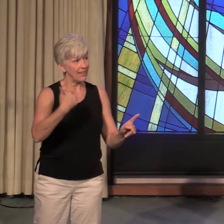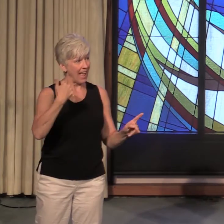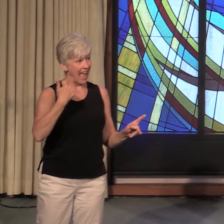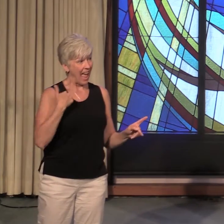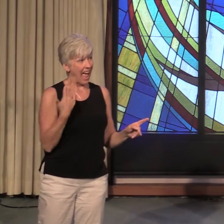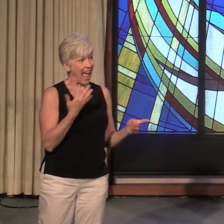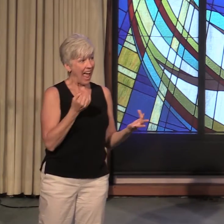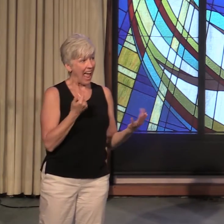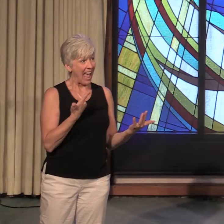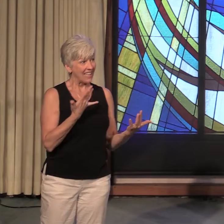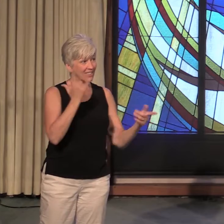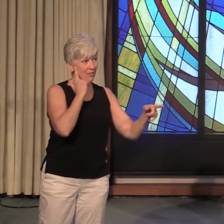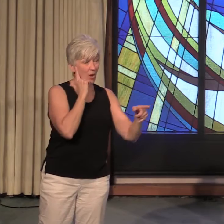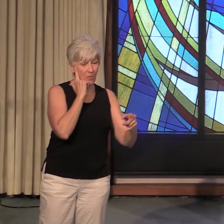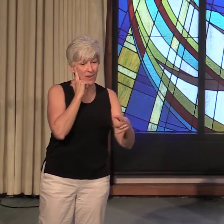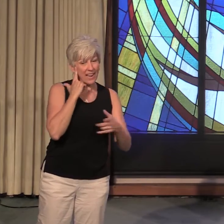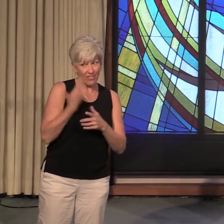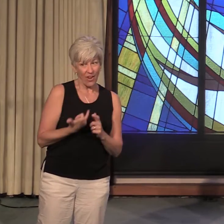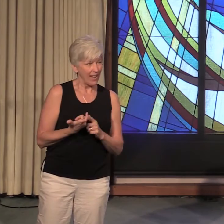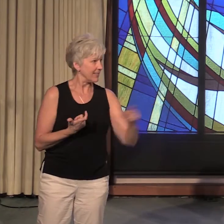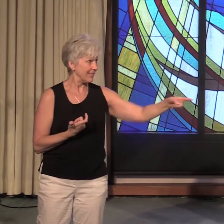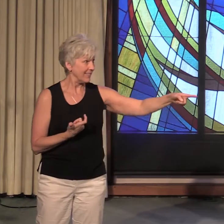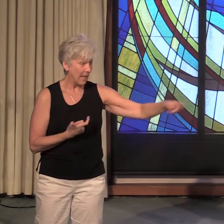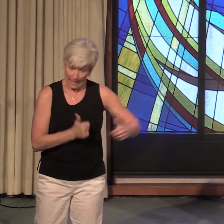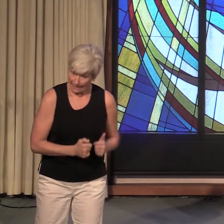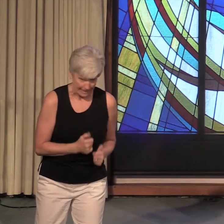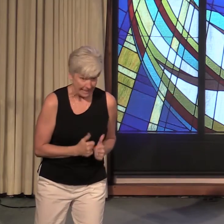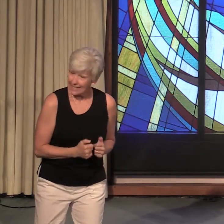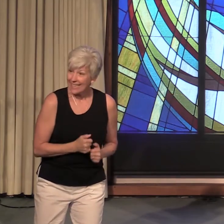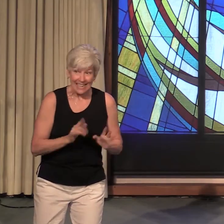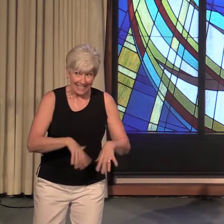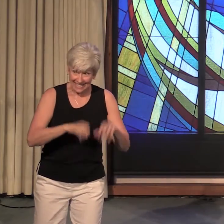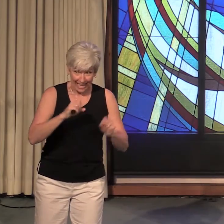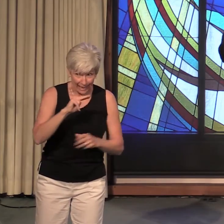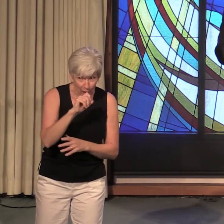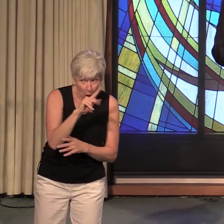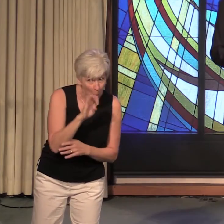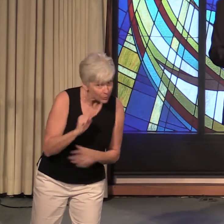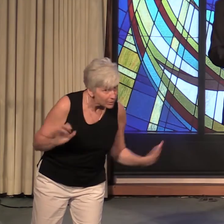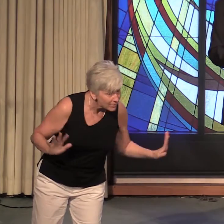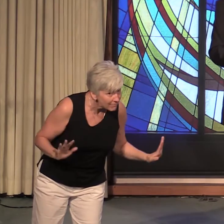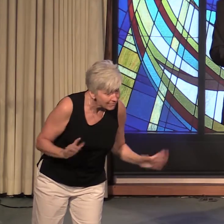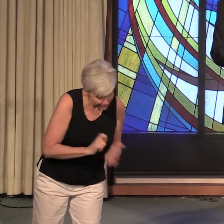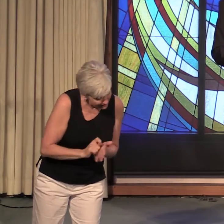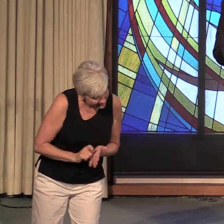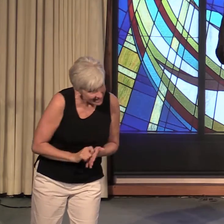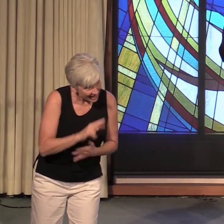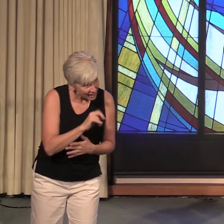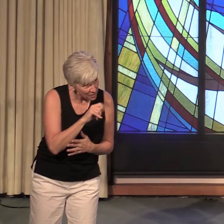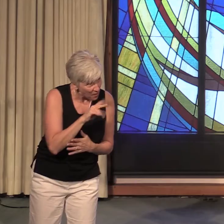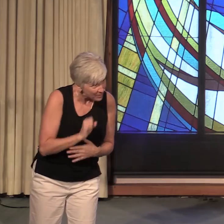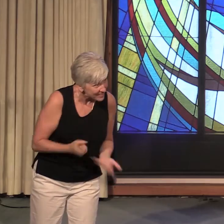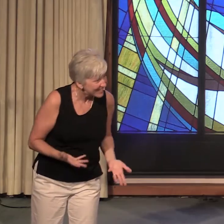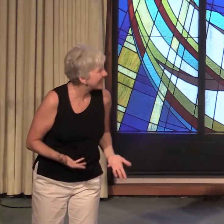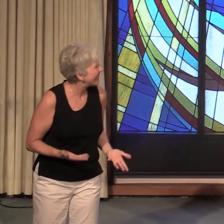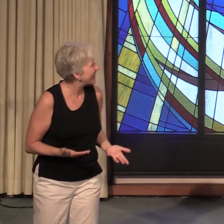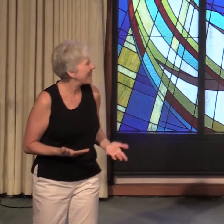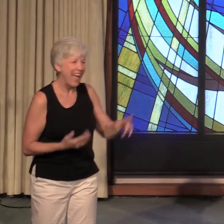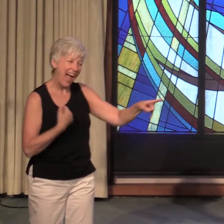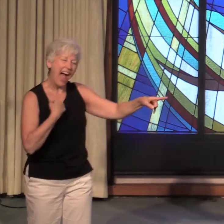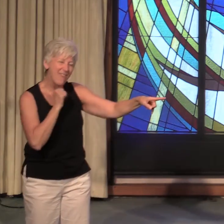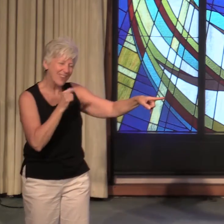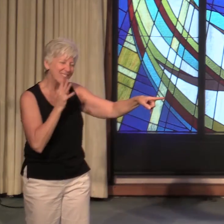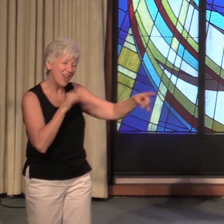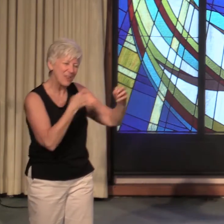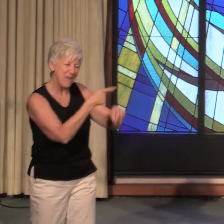Not going to ask you to stick your hand in the air? Taking notes? Okay. right. Okay. Just taking notes. I wasn't talking